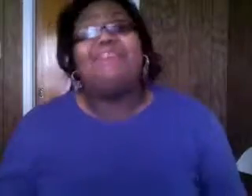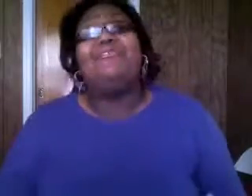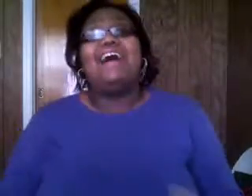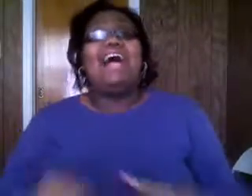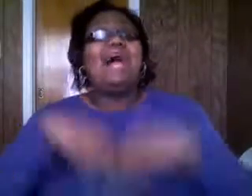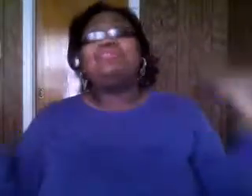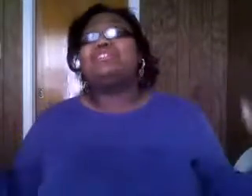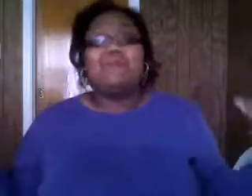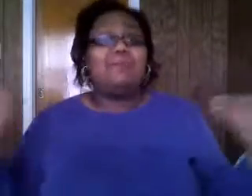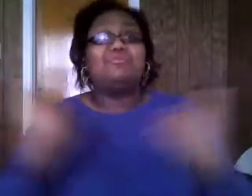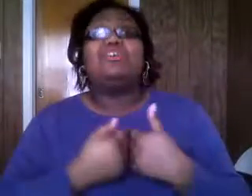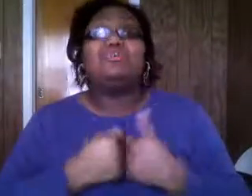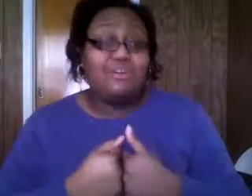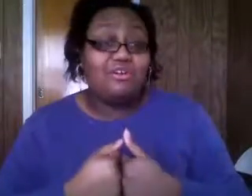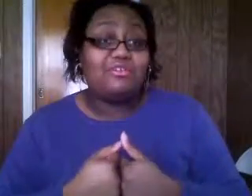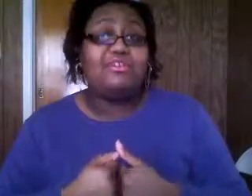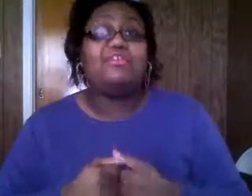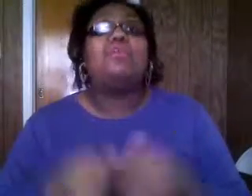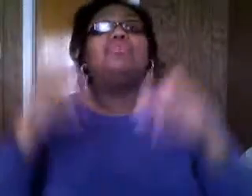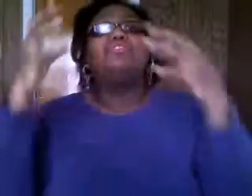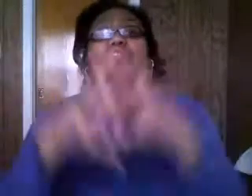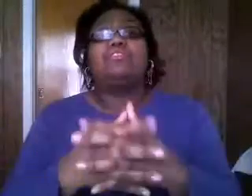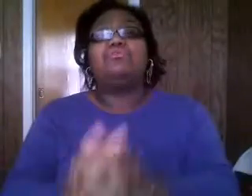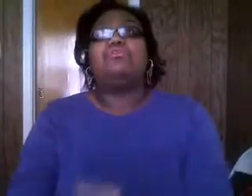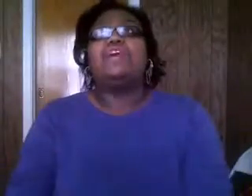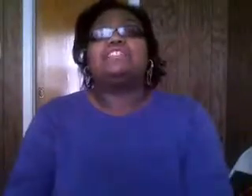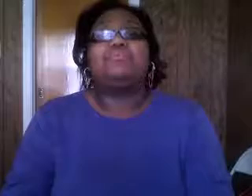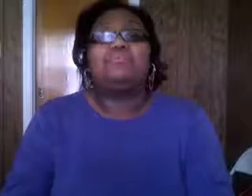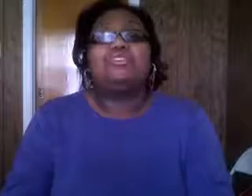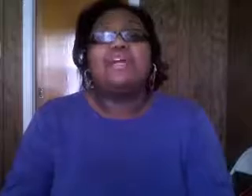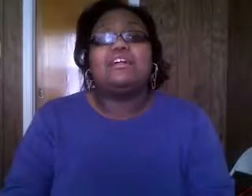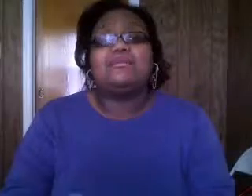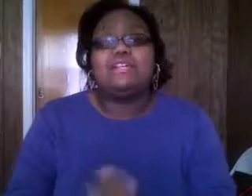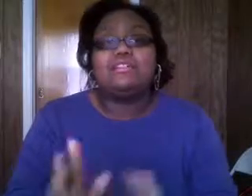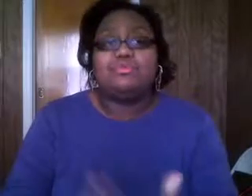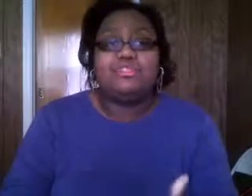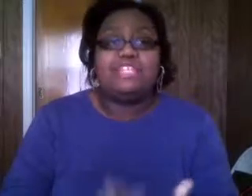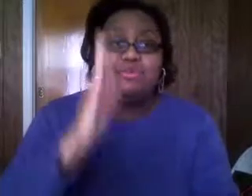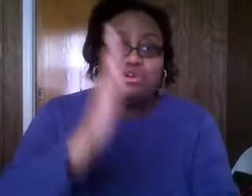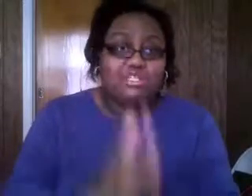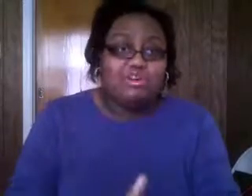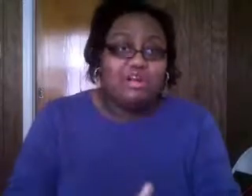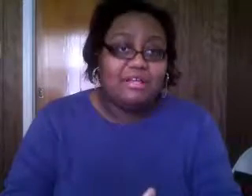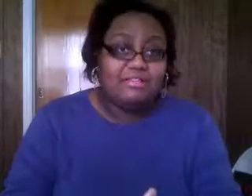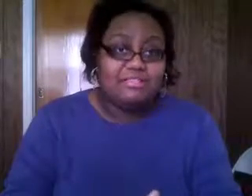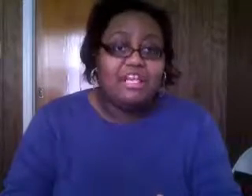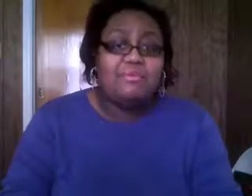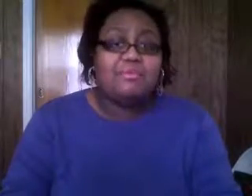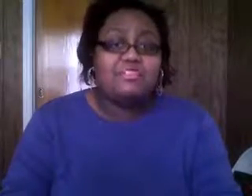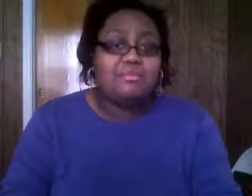apples or no apples we're gonna talk you know what you have to do as a community you have to come together and say we're going to talk about this we're going to talk